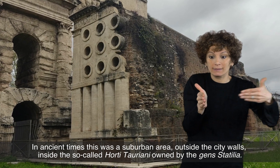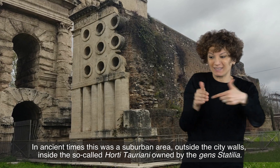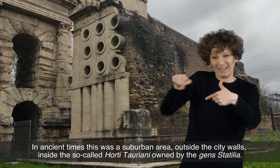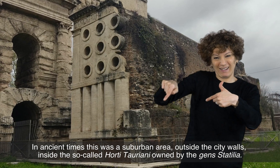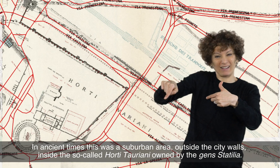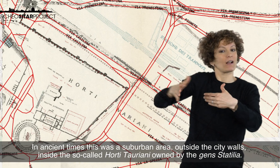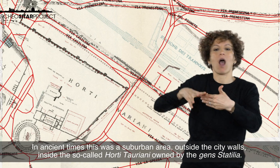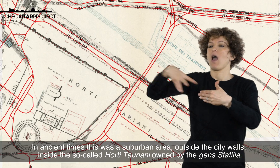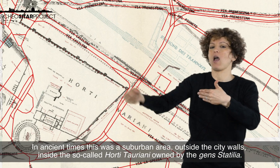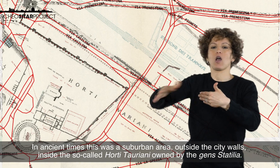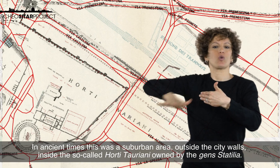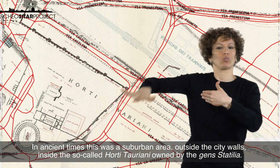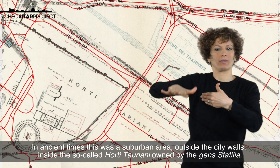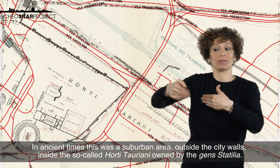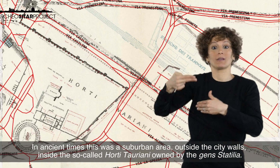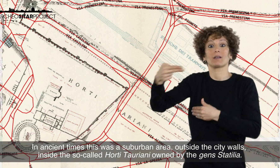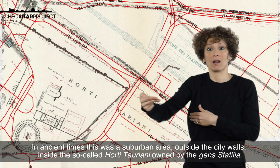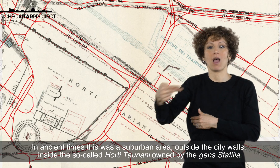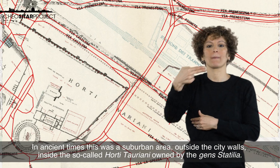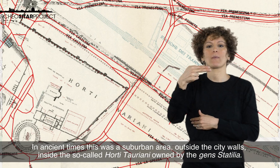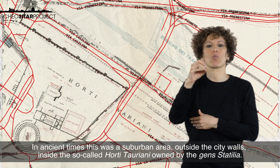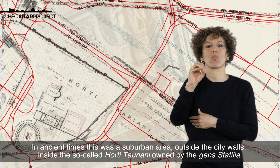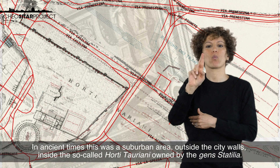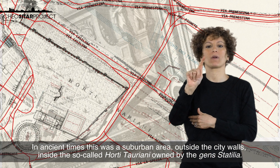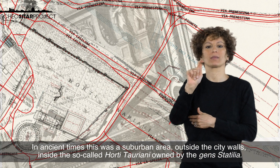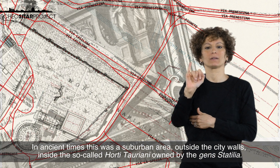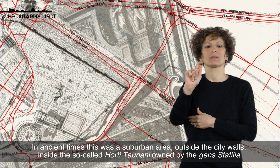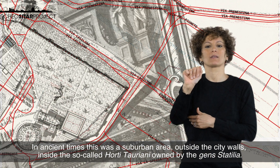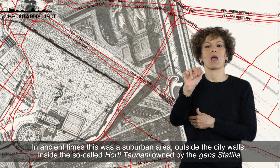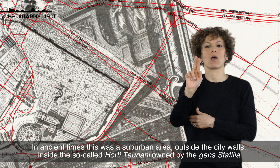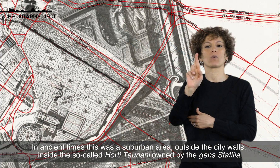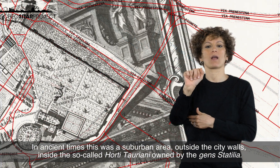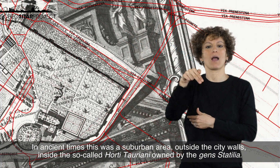so-called Horti Tauriani, owned by the Gens Statilia.